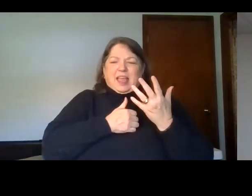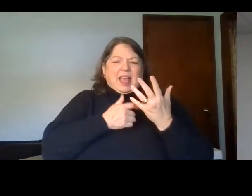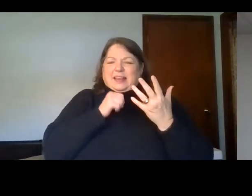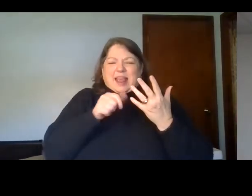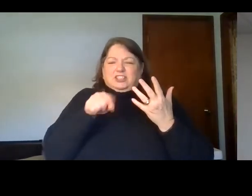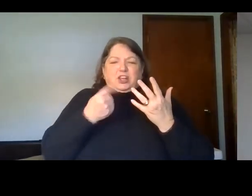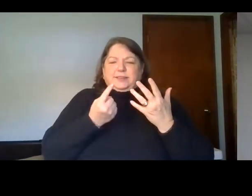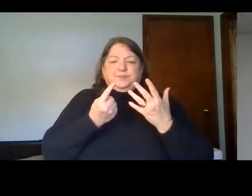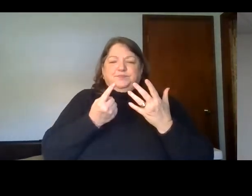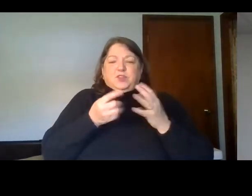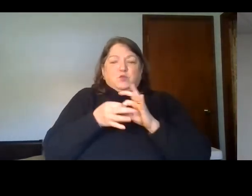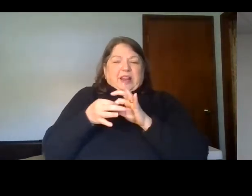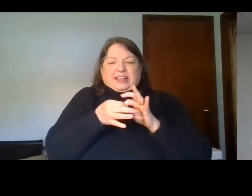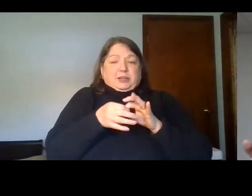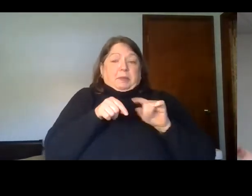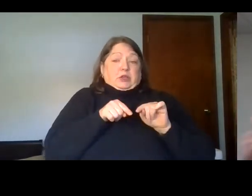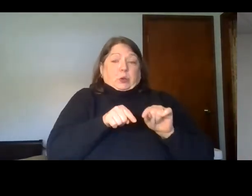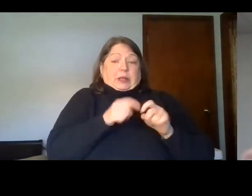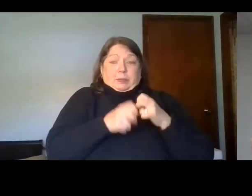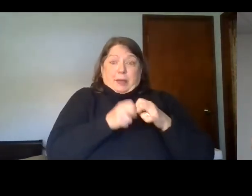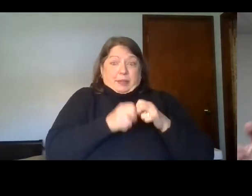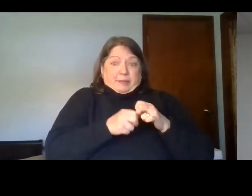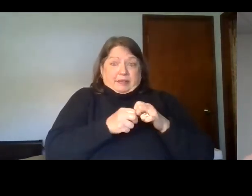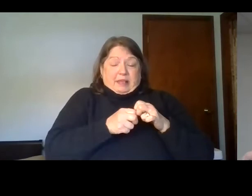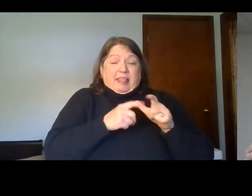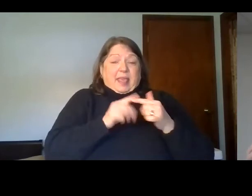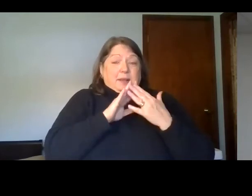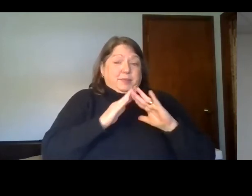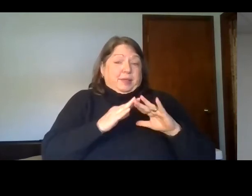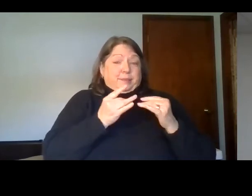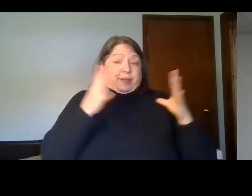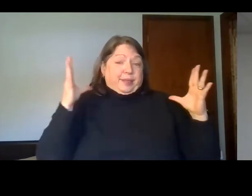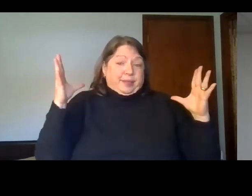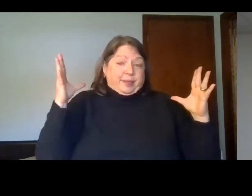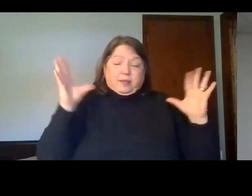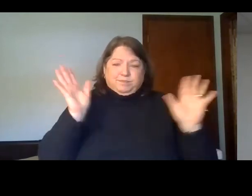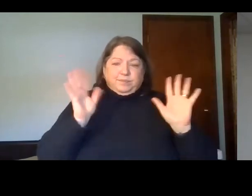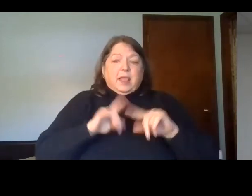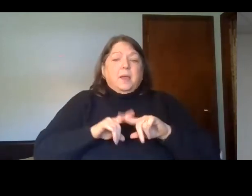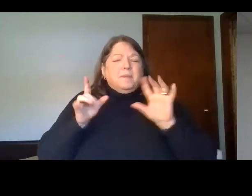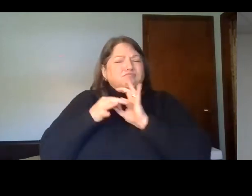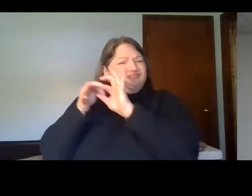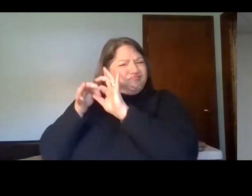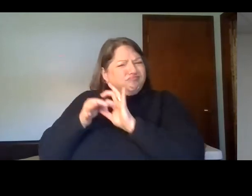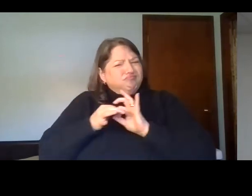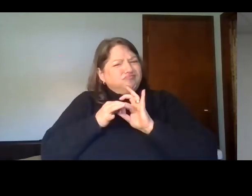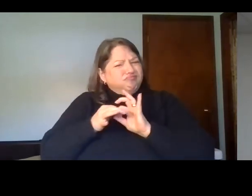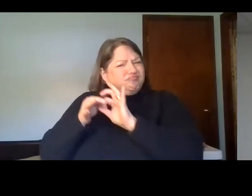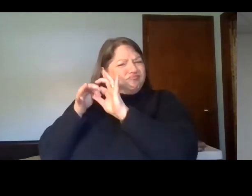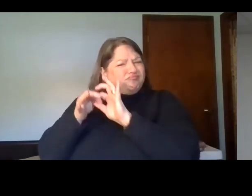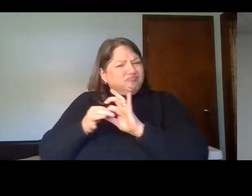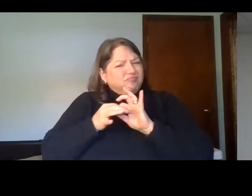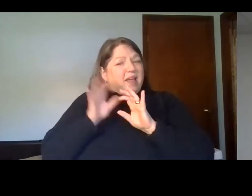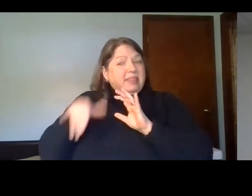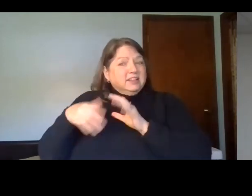Yes, we can trust God blindfully at moments of desperation, but that's not the trust God is looking